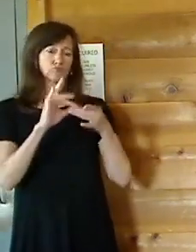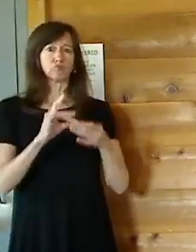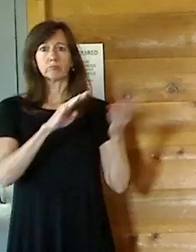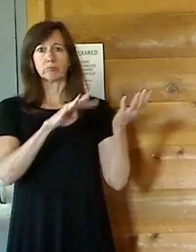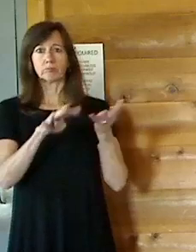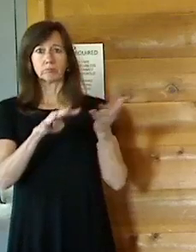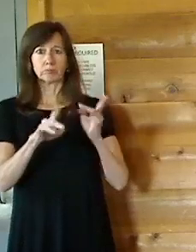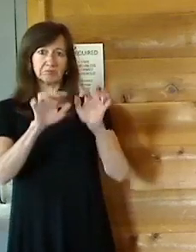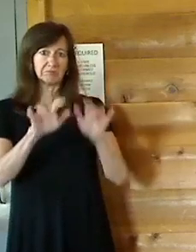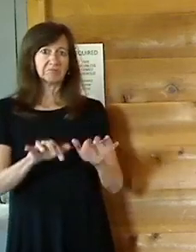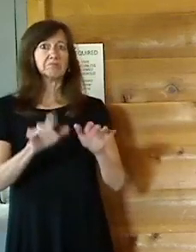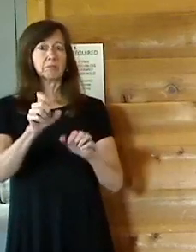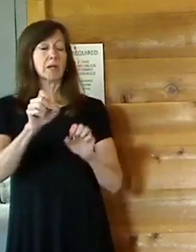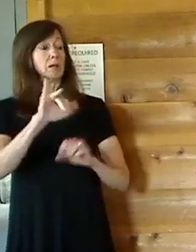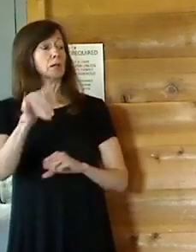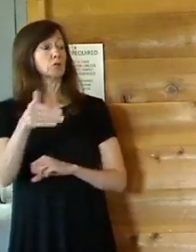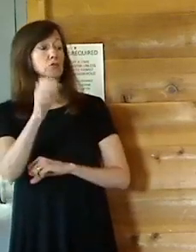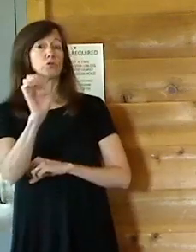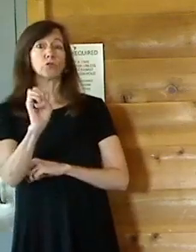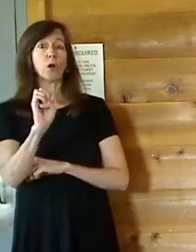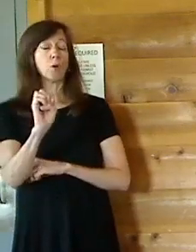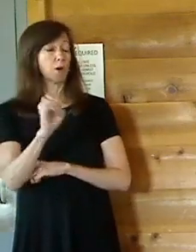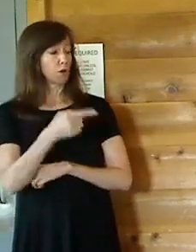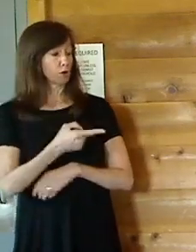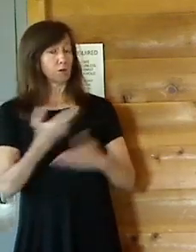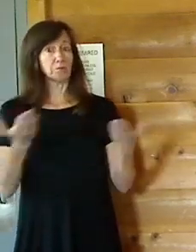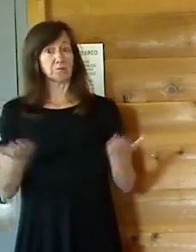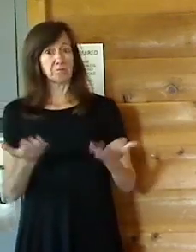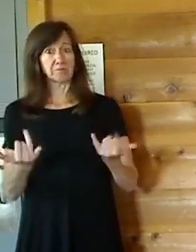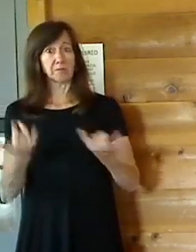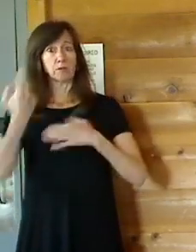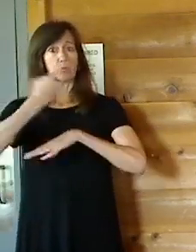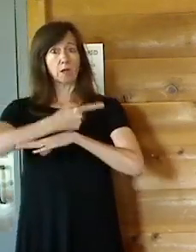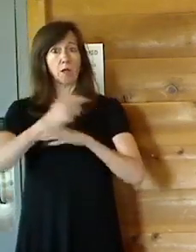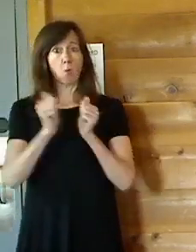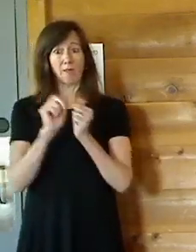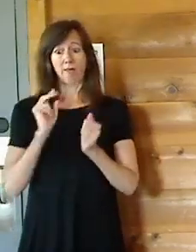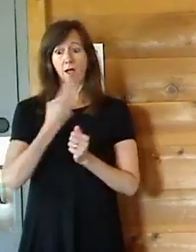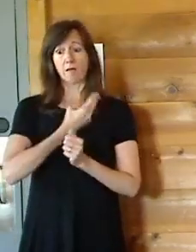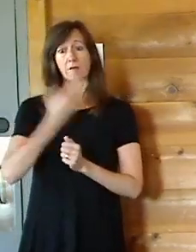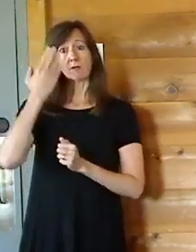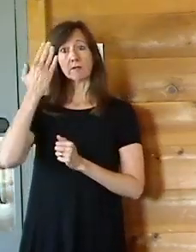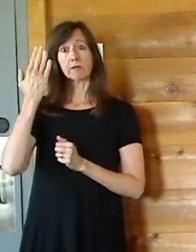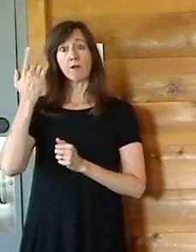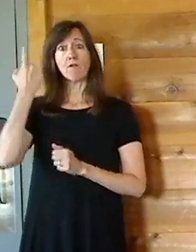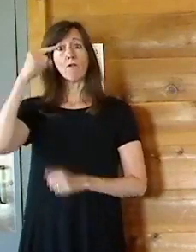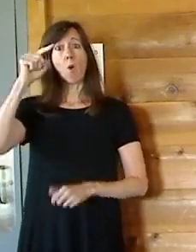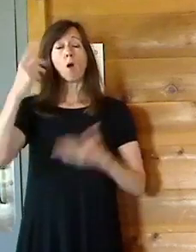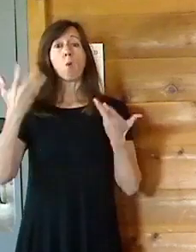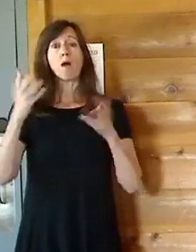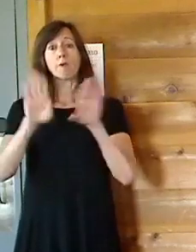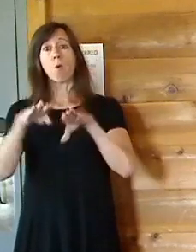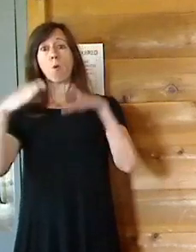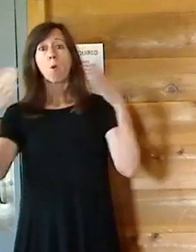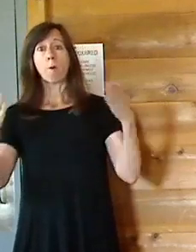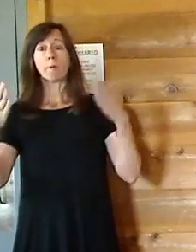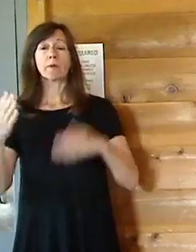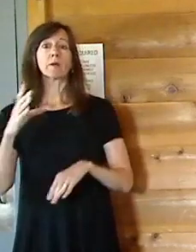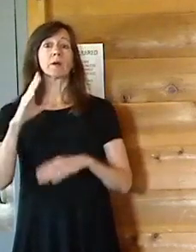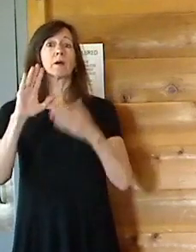it. Joe, you were with us for the opening of the Dutchess Community College Aviation